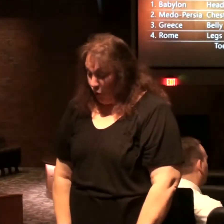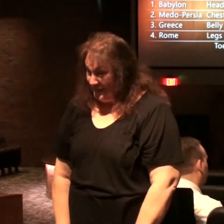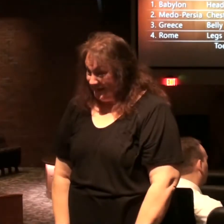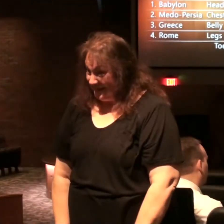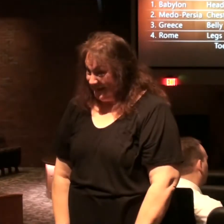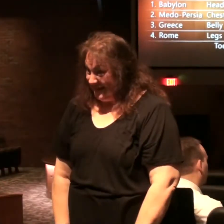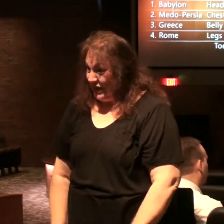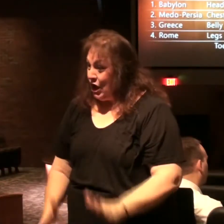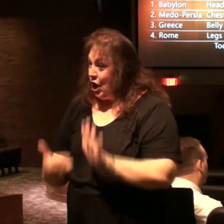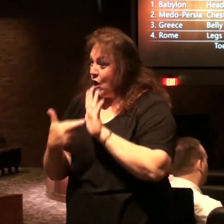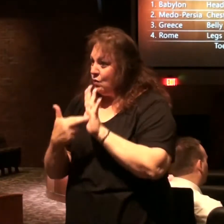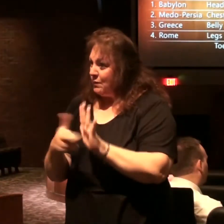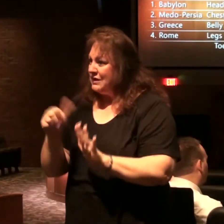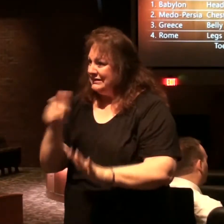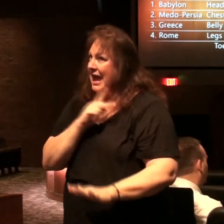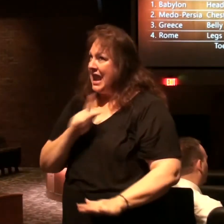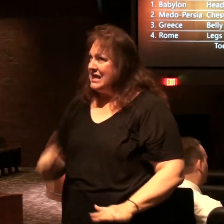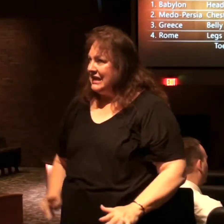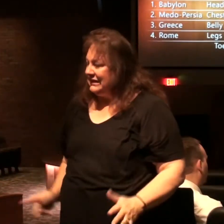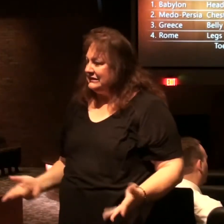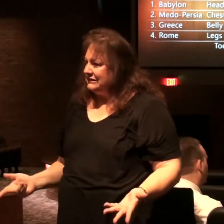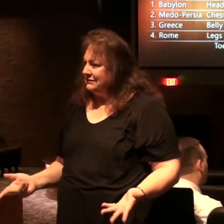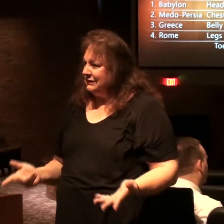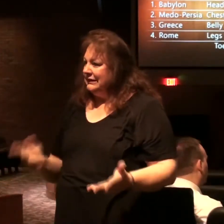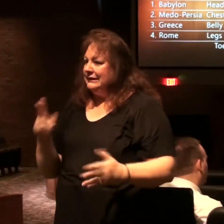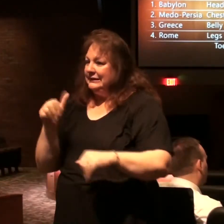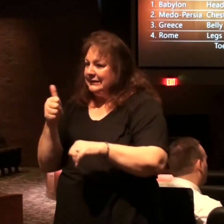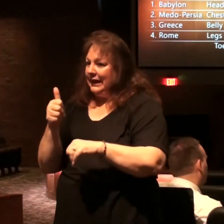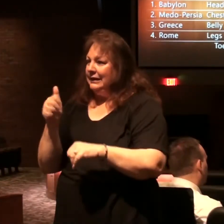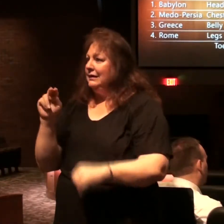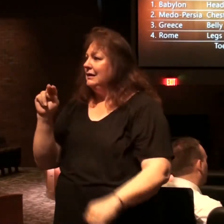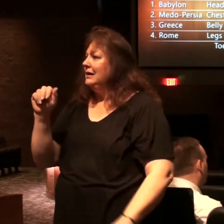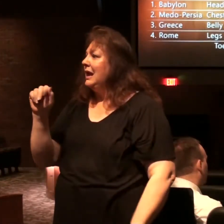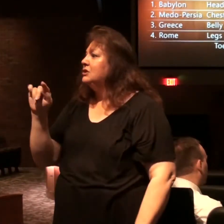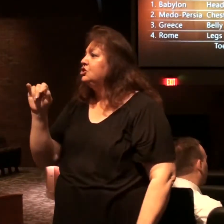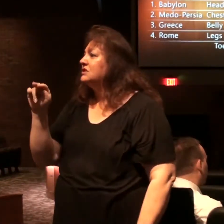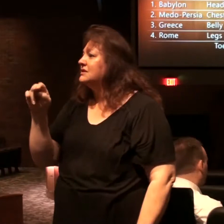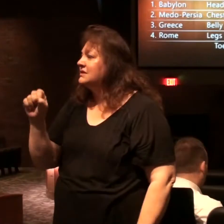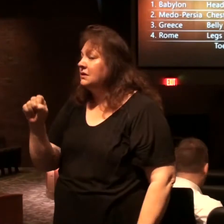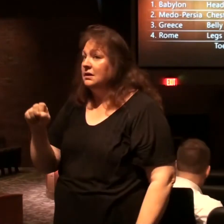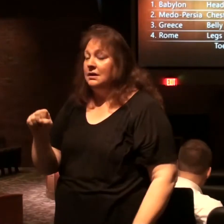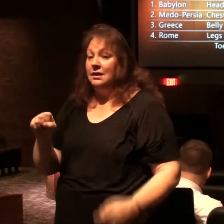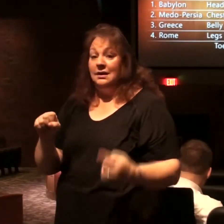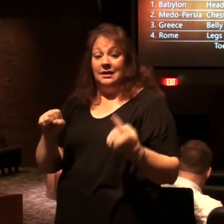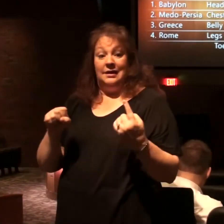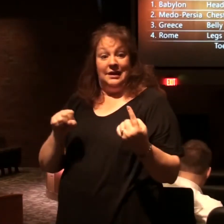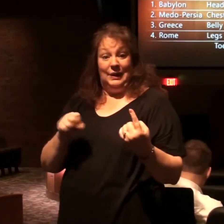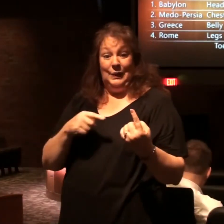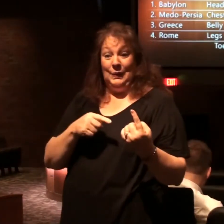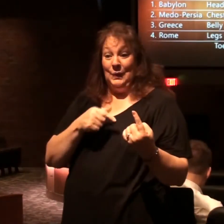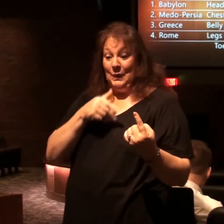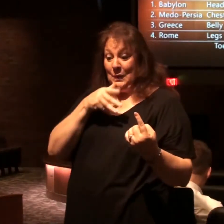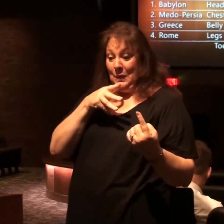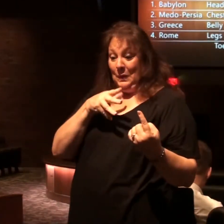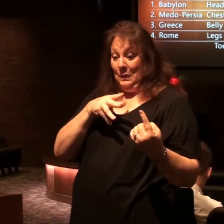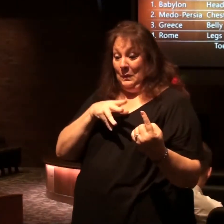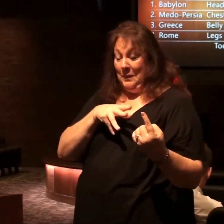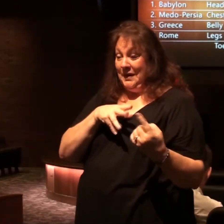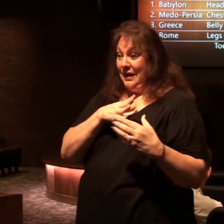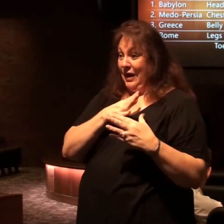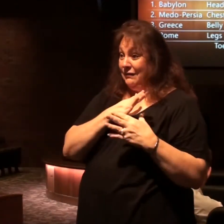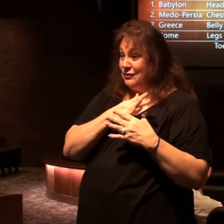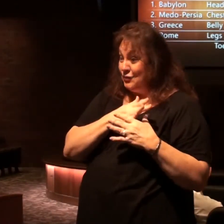see represent ten kings of kingdoms ten nations and here one of the leaders